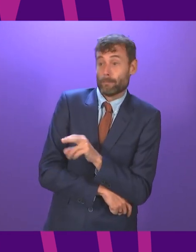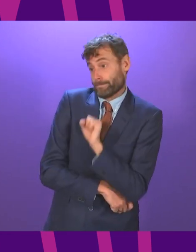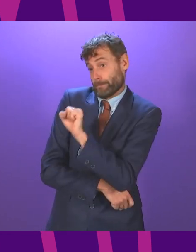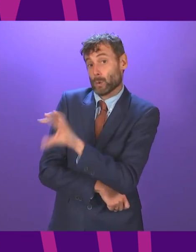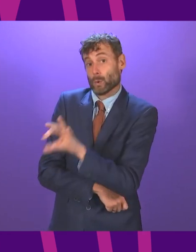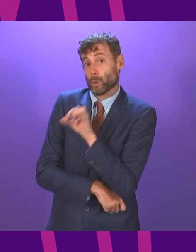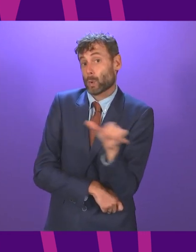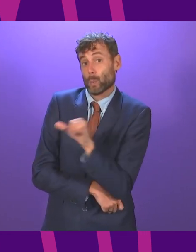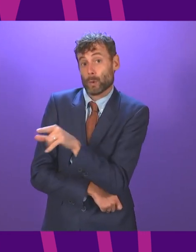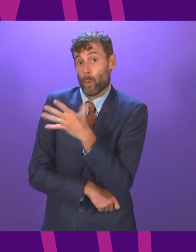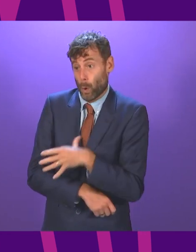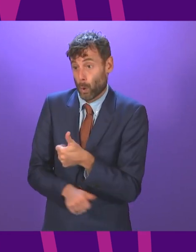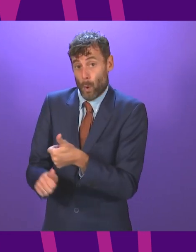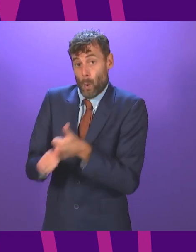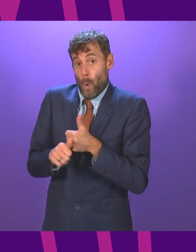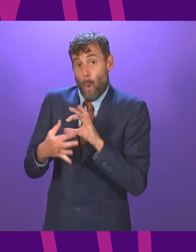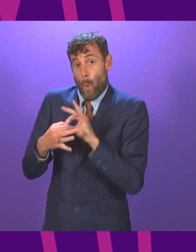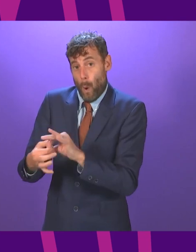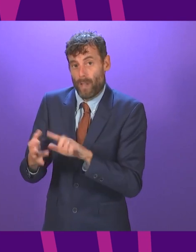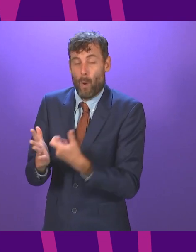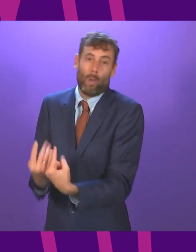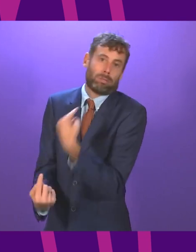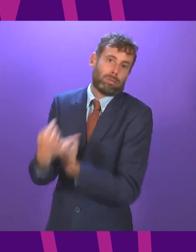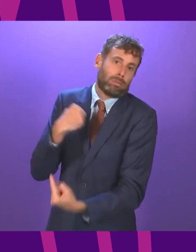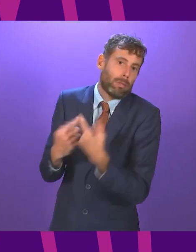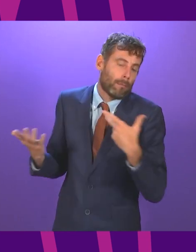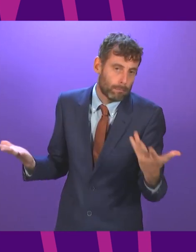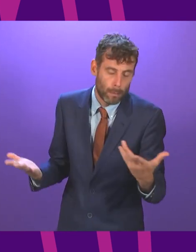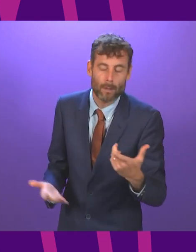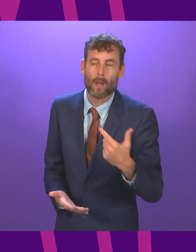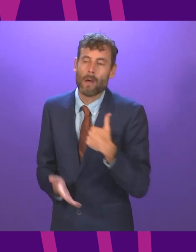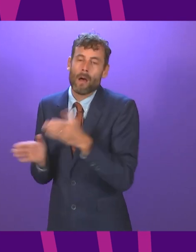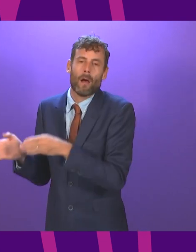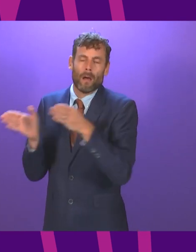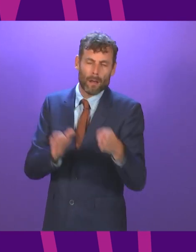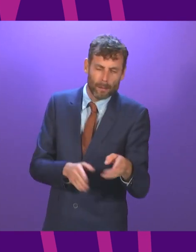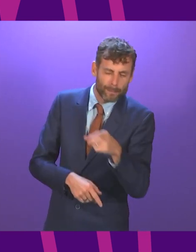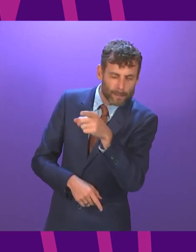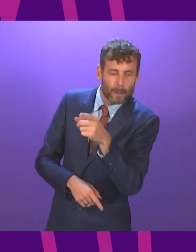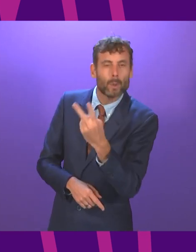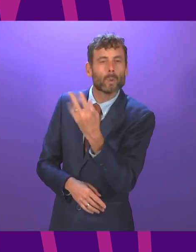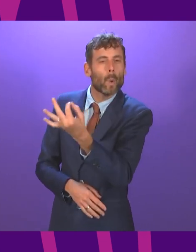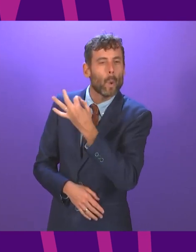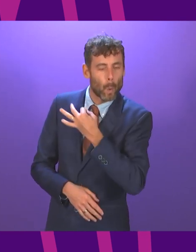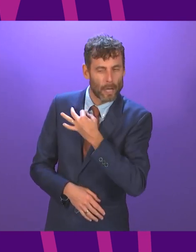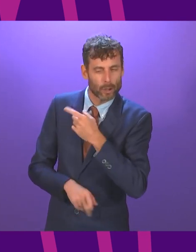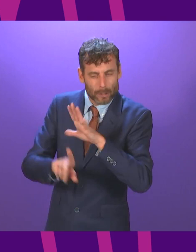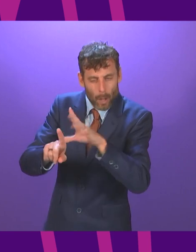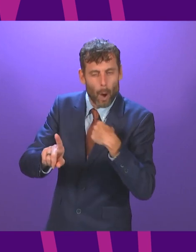sidelines. And before I come on to the two specific questions that Douglas Ross posed to me. Let me